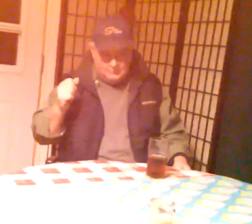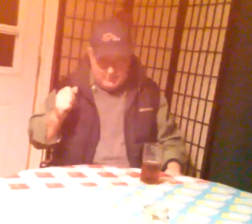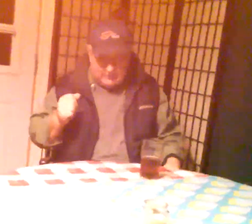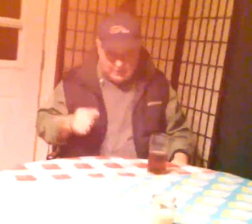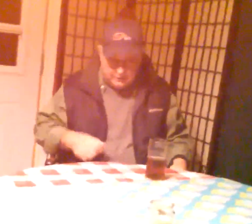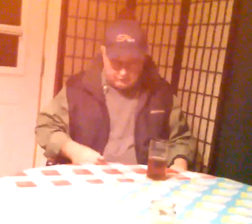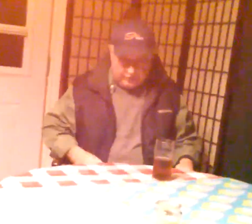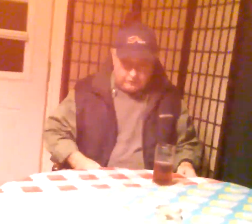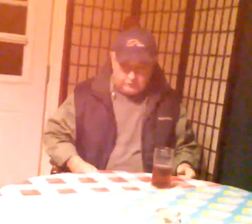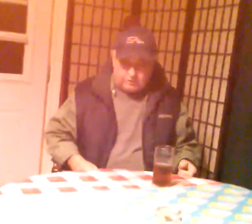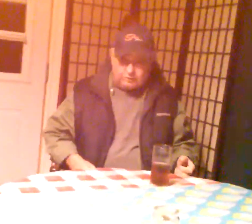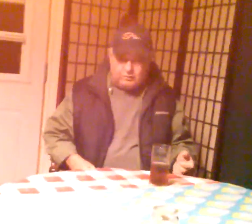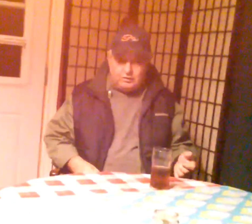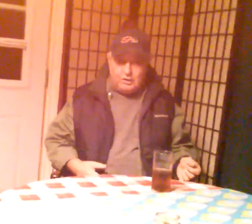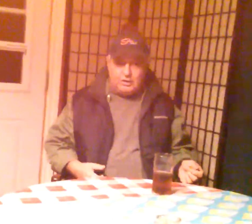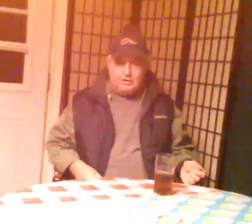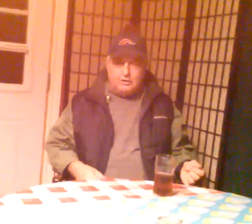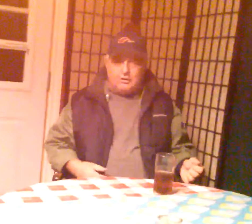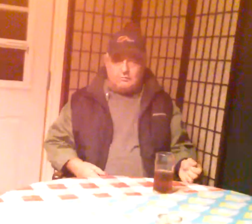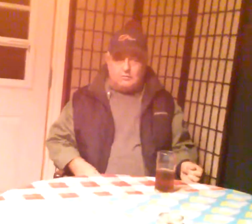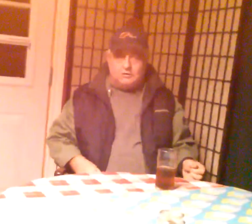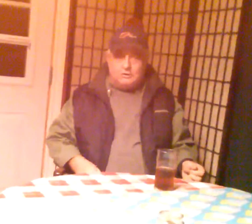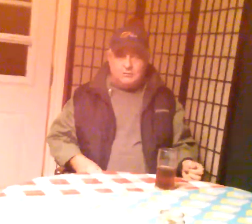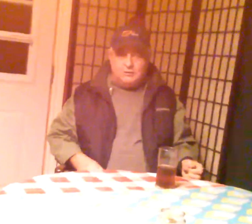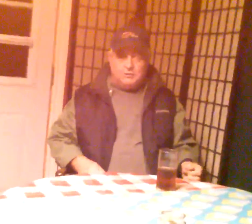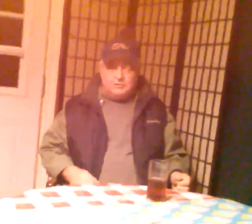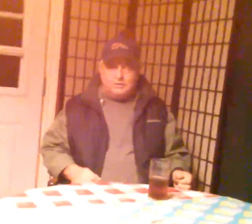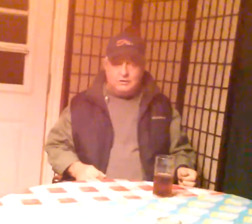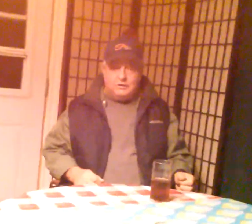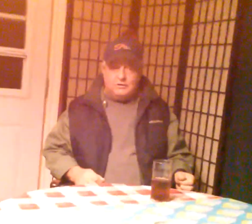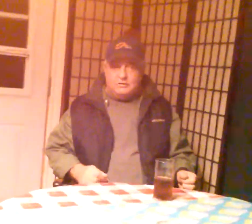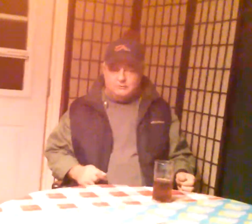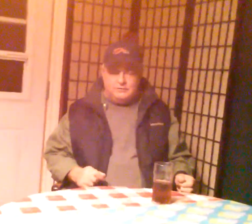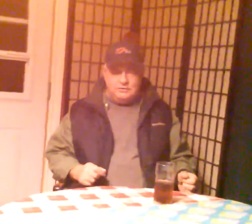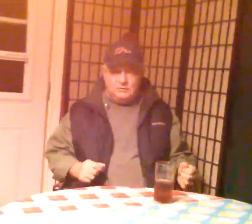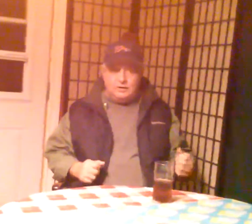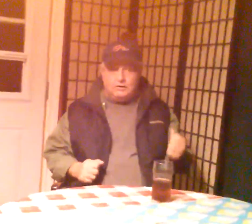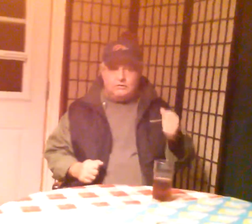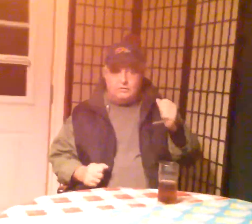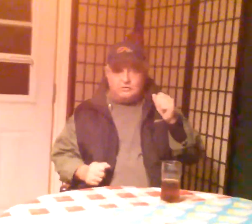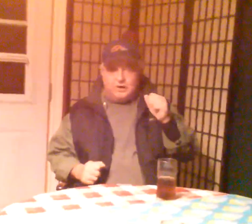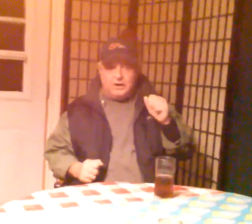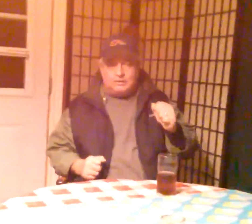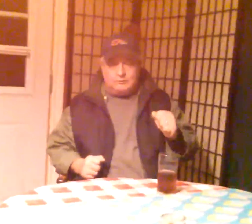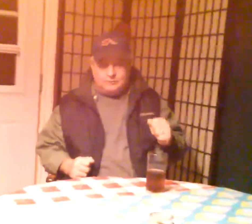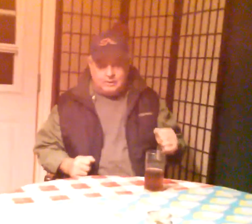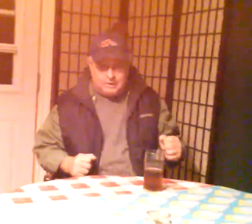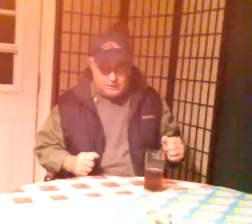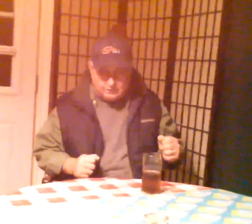She's a good-hearted woman in love, but a good-timed man.